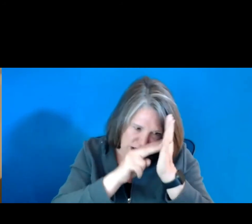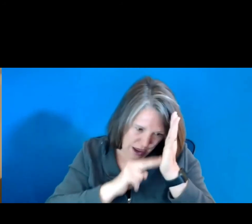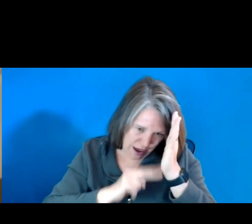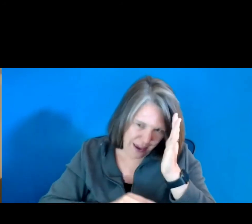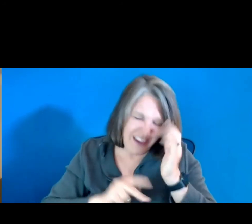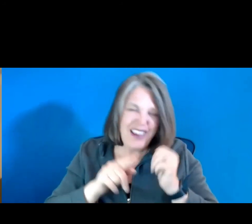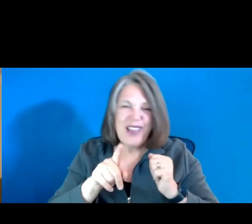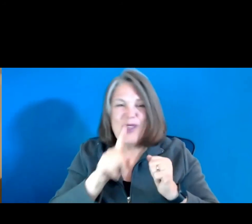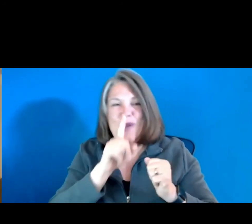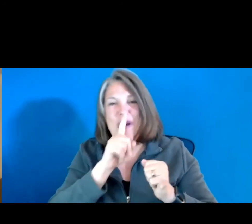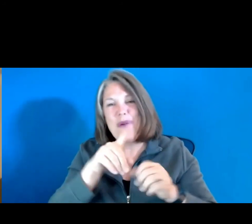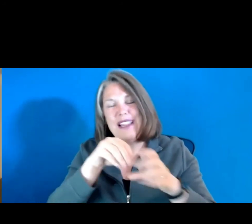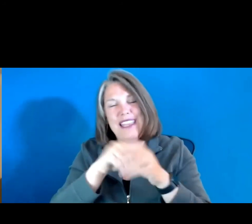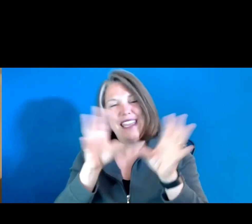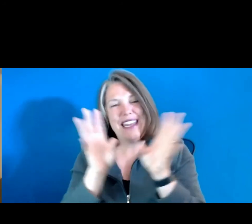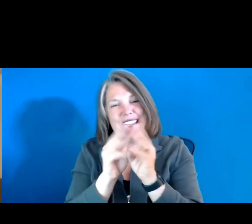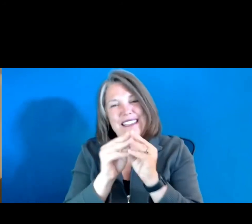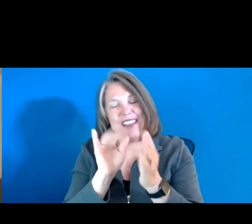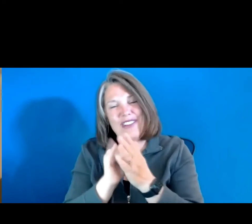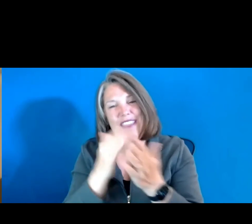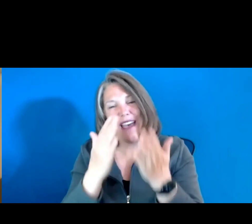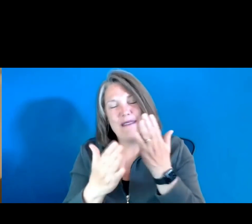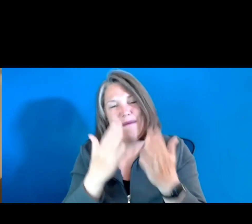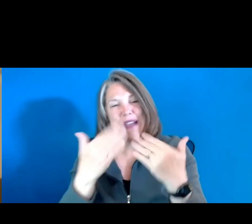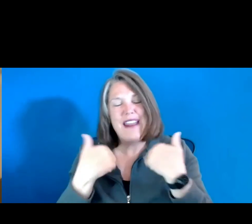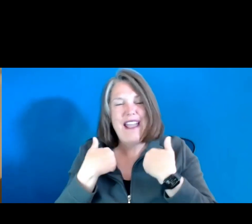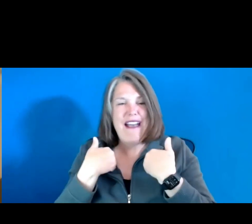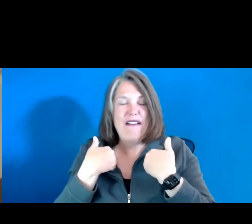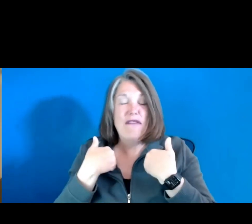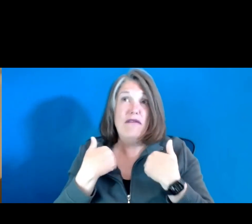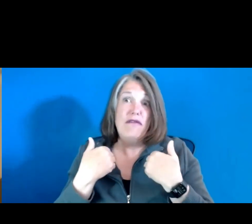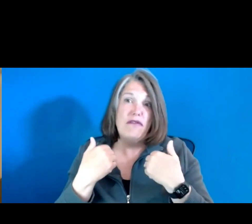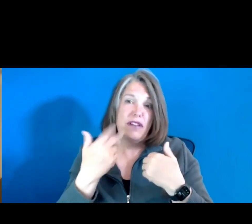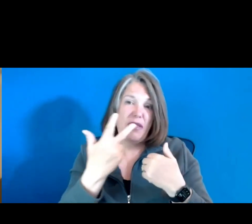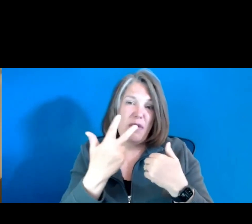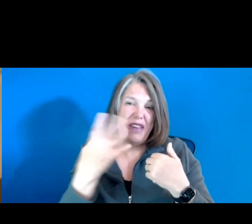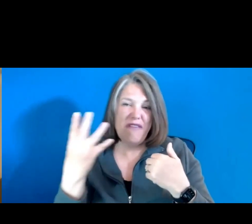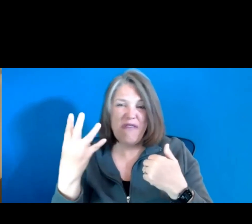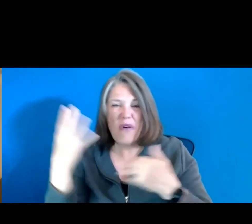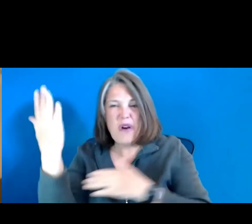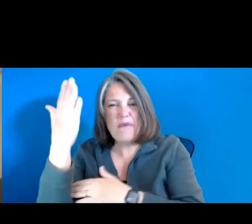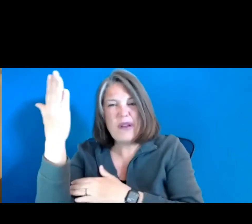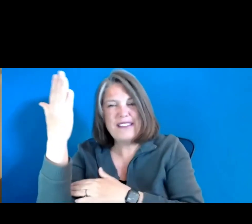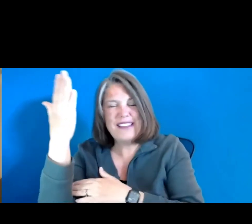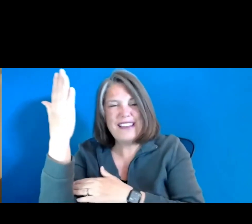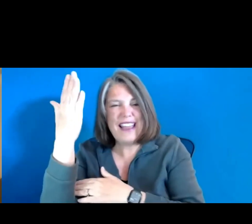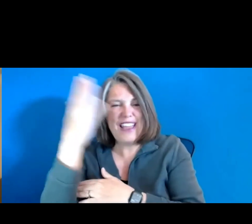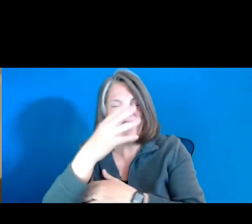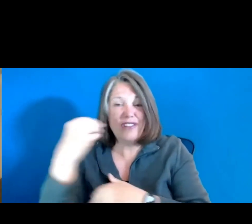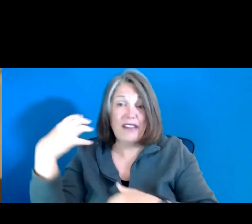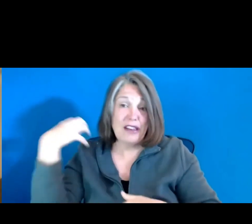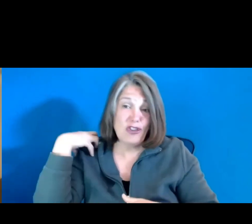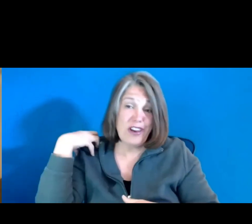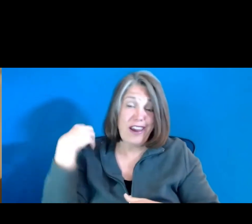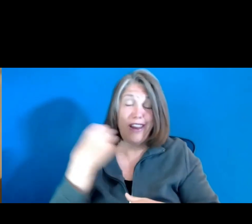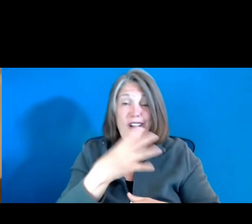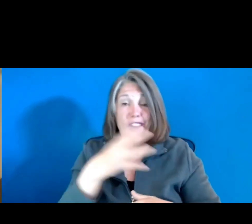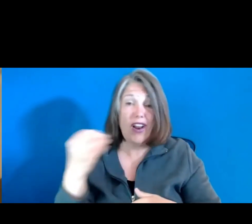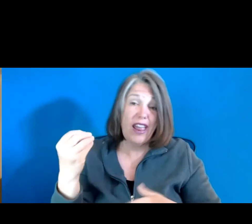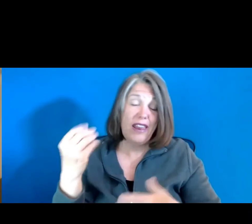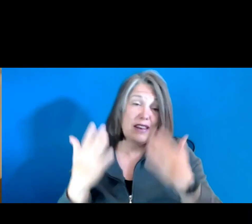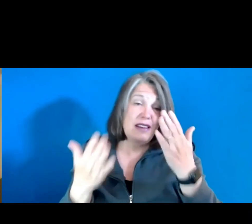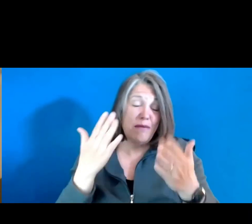in a session that might have three or four presentations and a chair and maybe